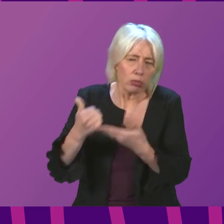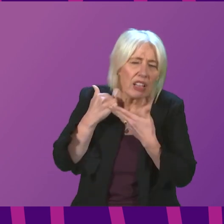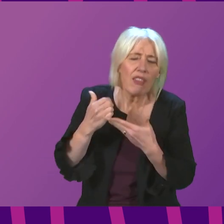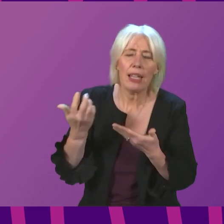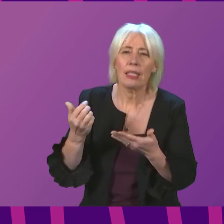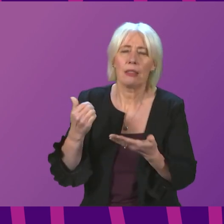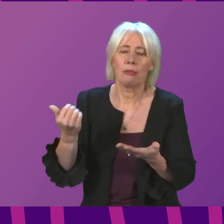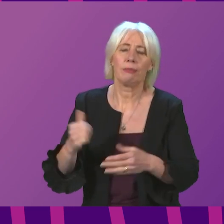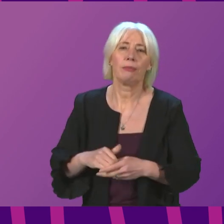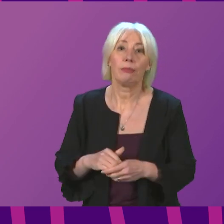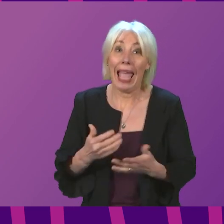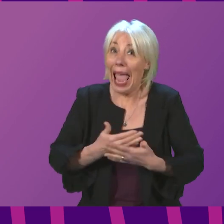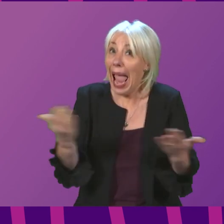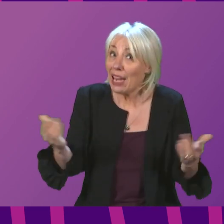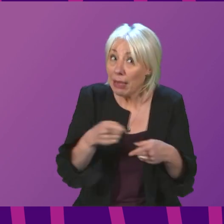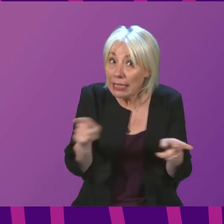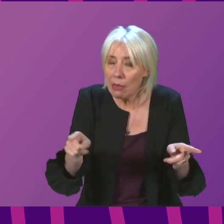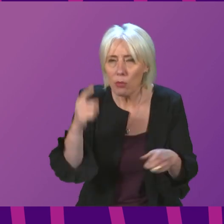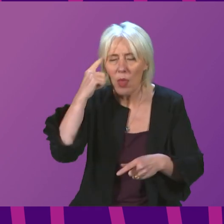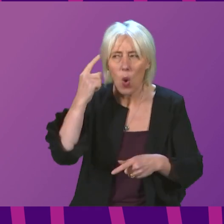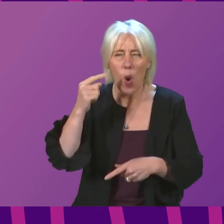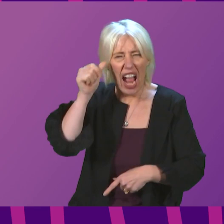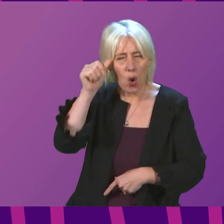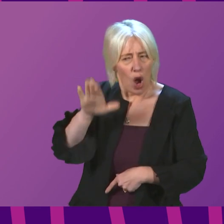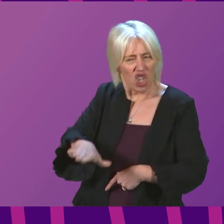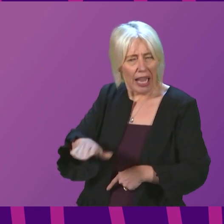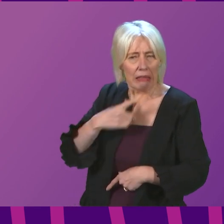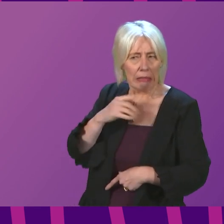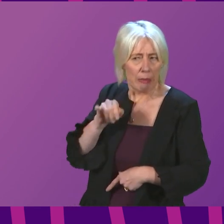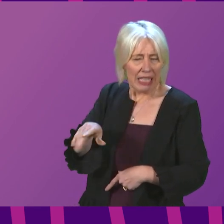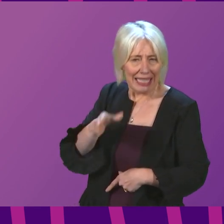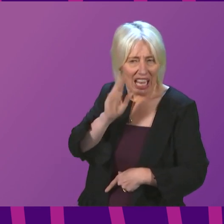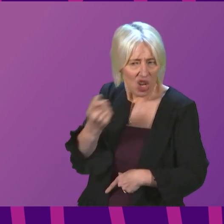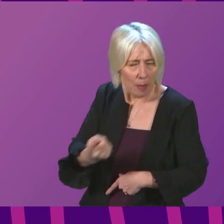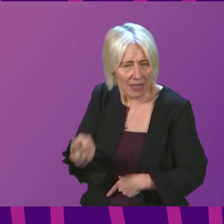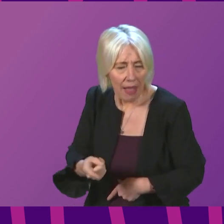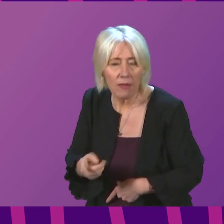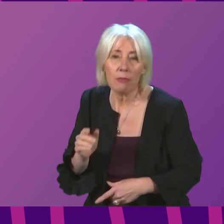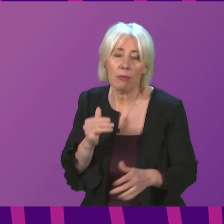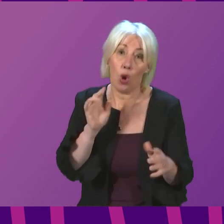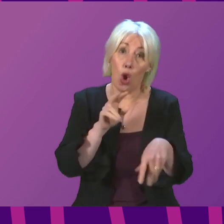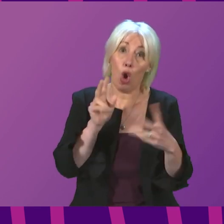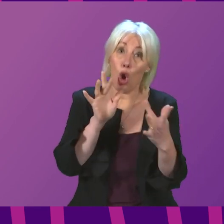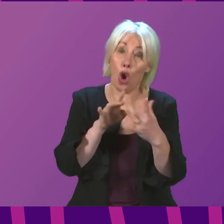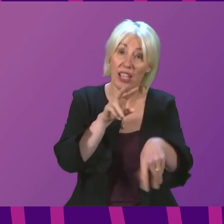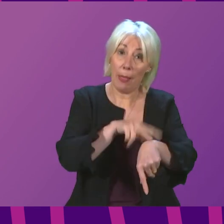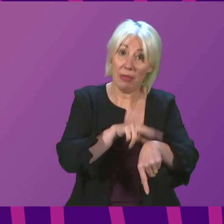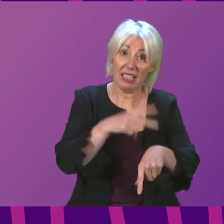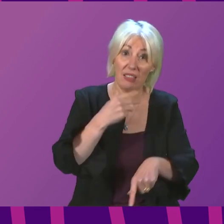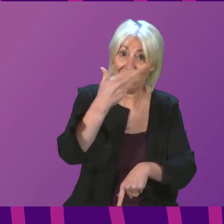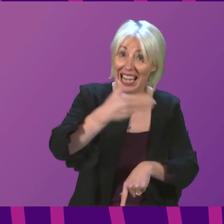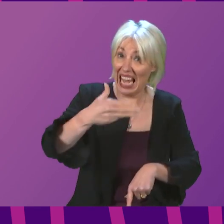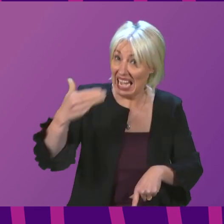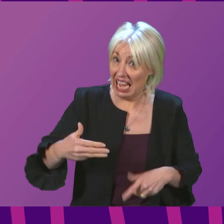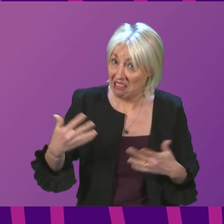If anyone else is worried that a child they know might be in immediate danger, my advice would be to contact the police on 999.